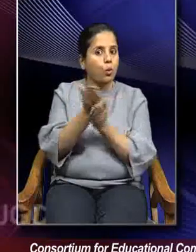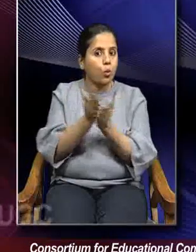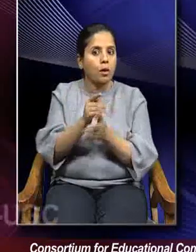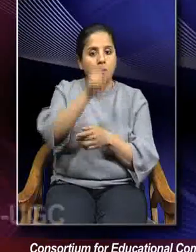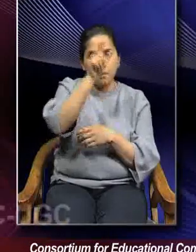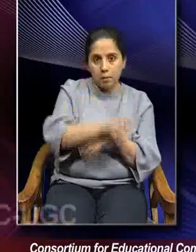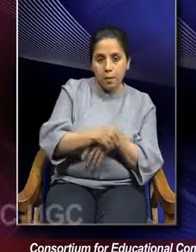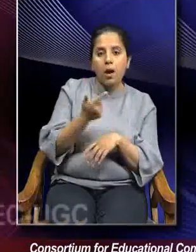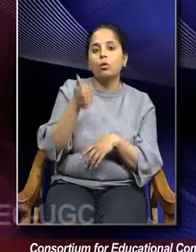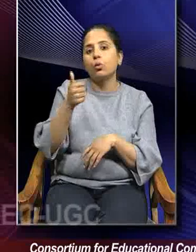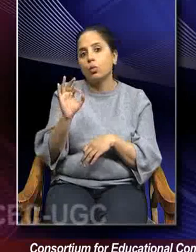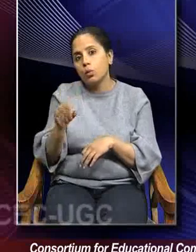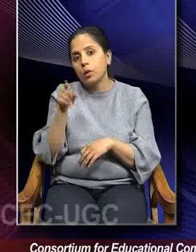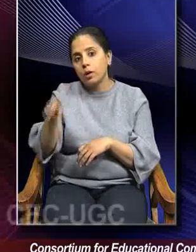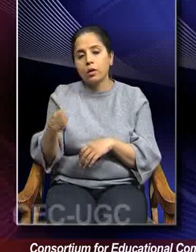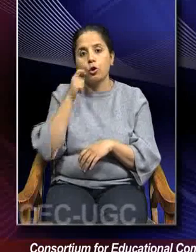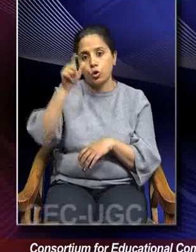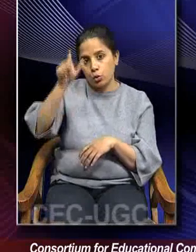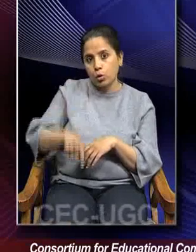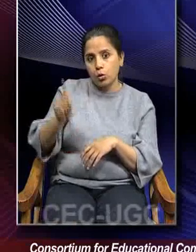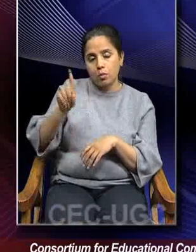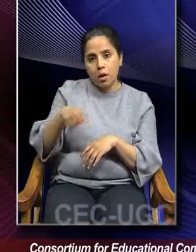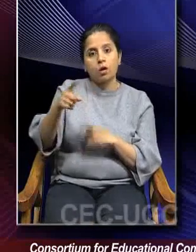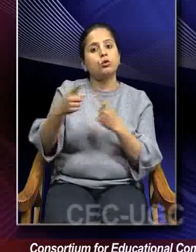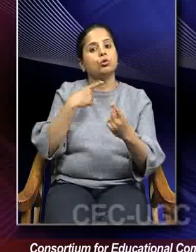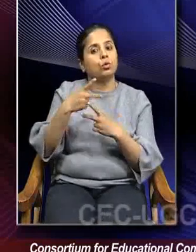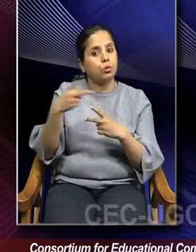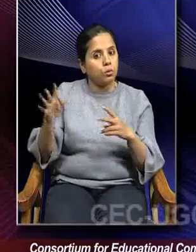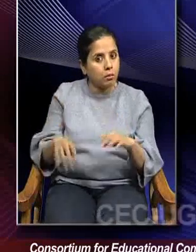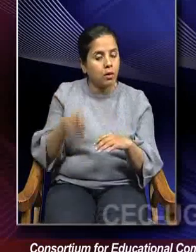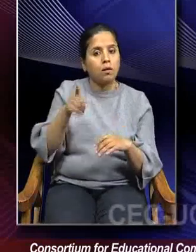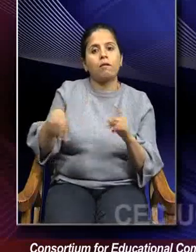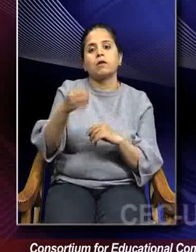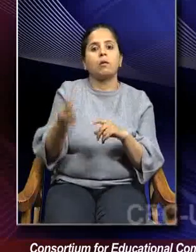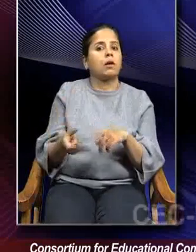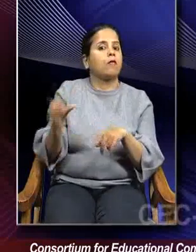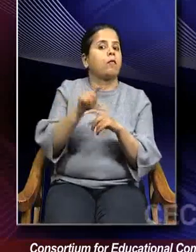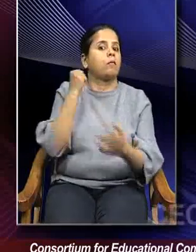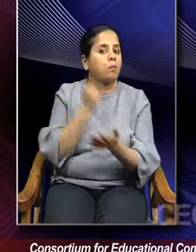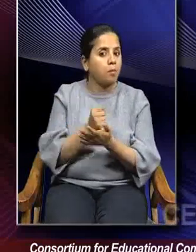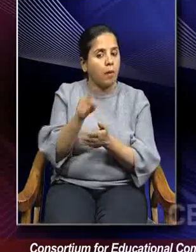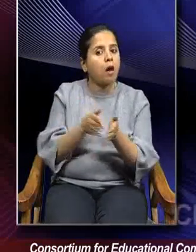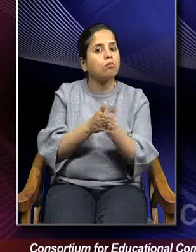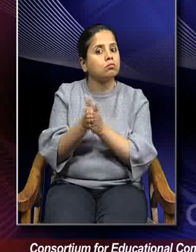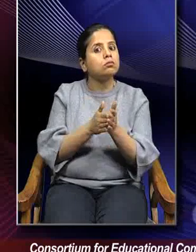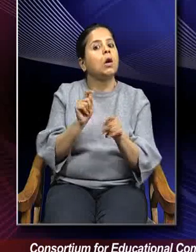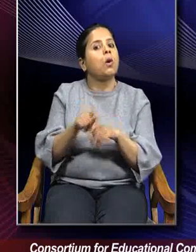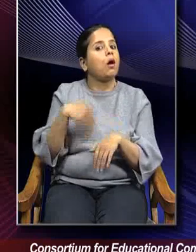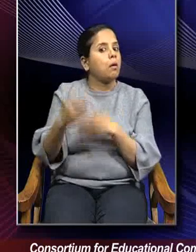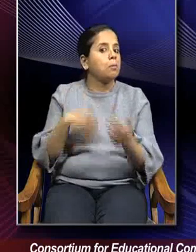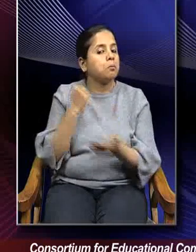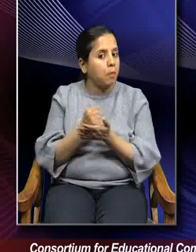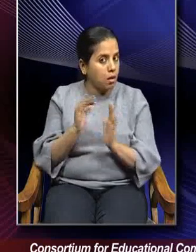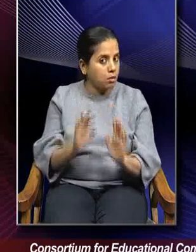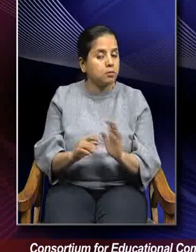or good type human being, you need to persuade them, need to offer them some incentive and they will stay motivated to work. The